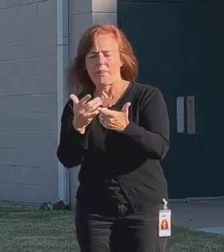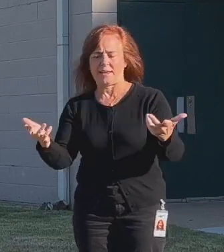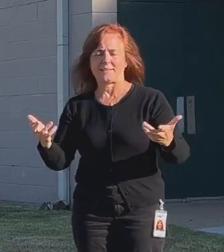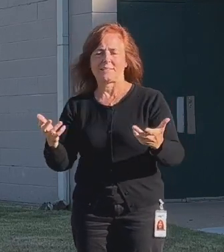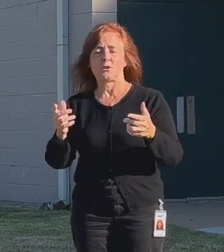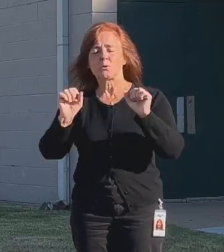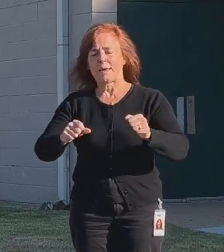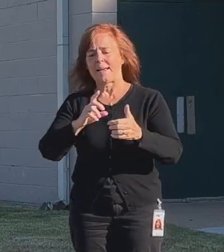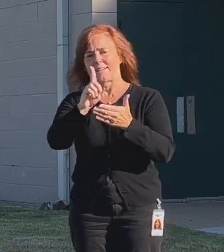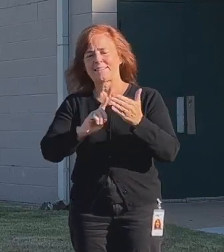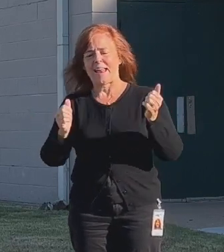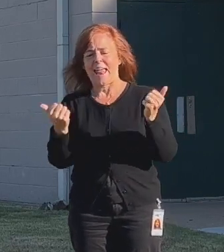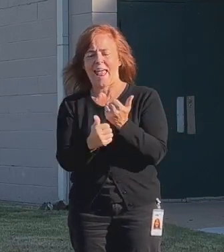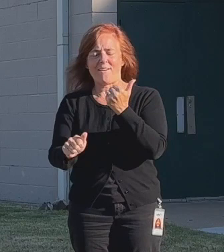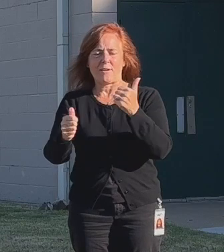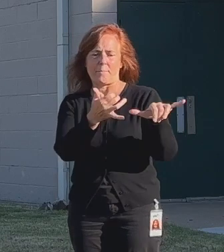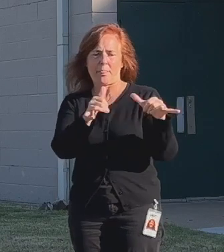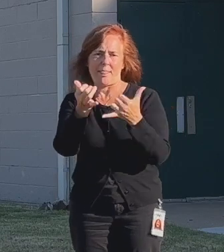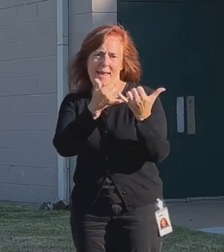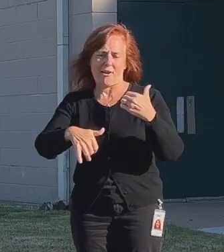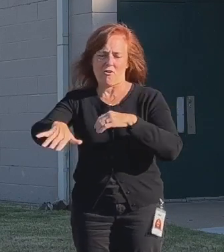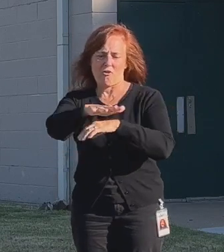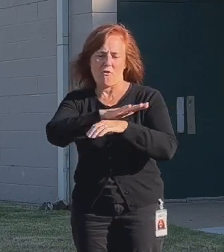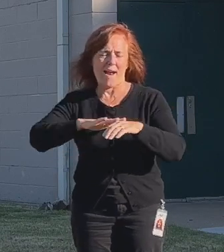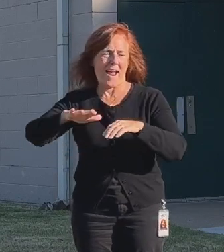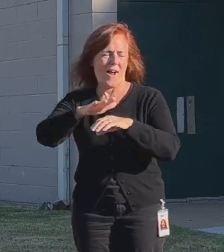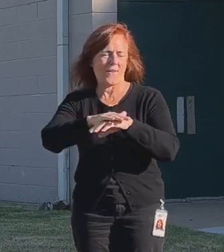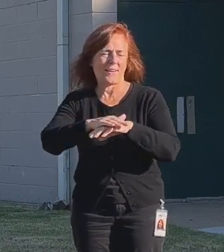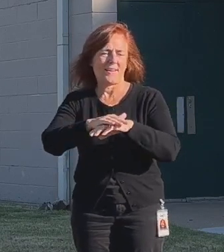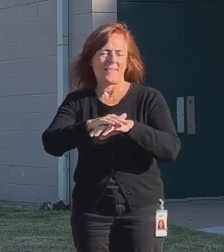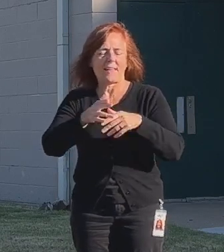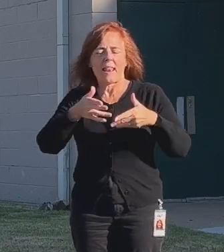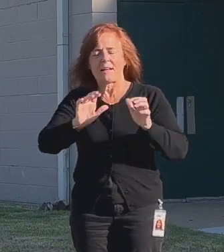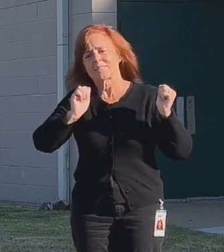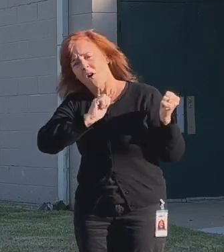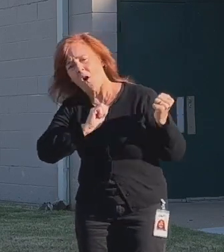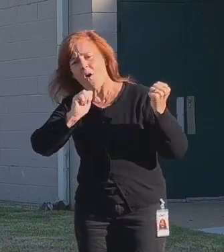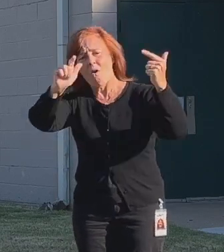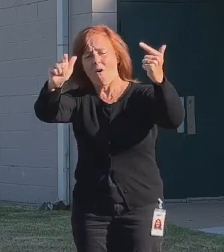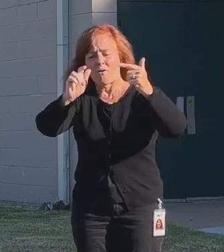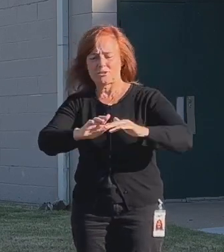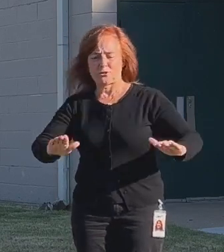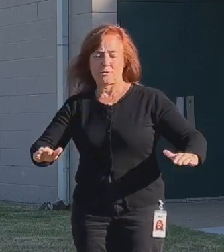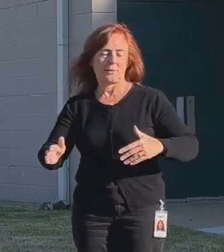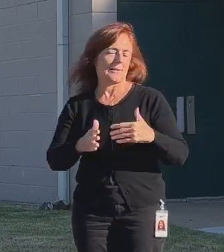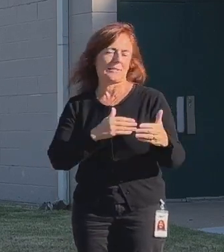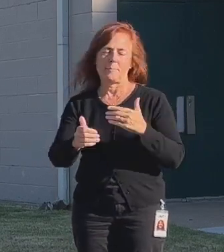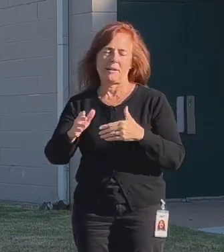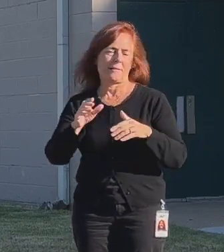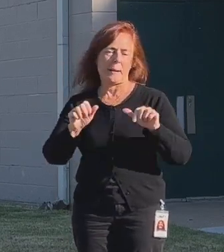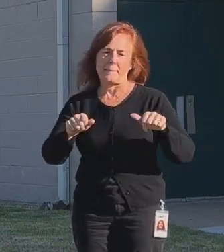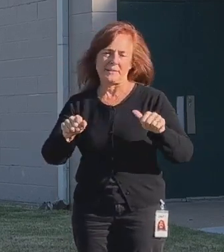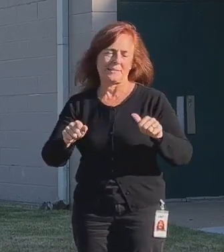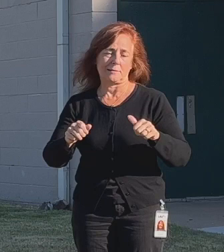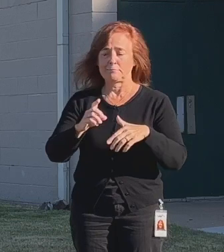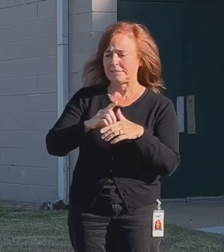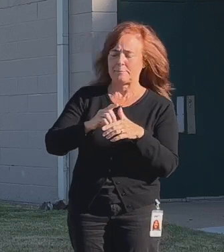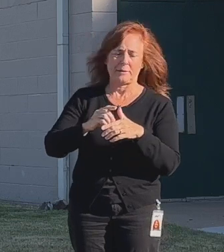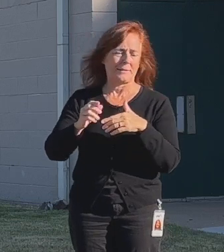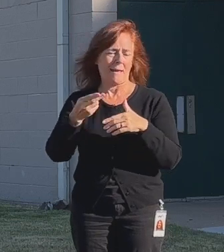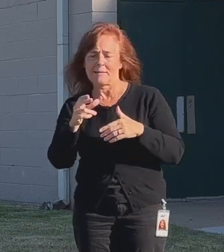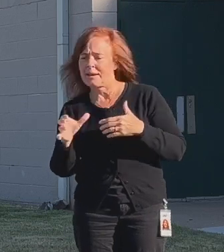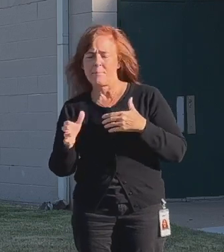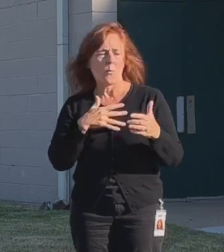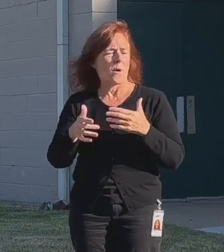you can design every playground piece that allows children to play at whatever their ability level is that whatever their their